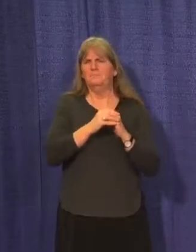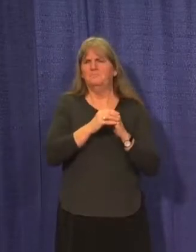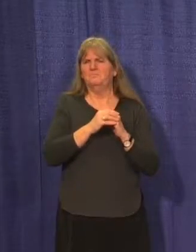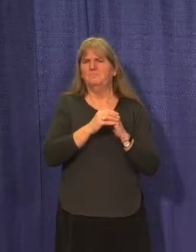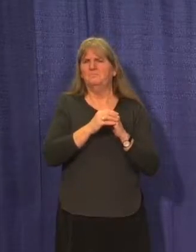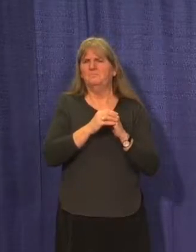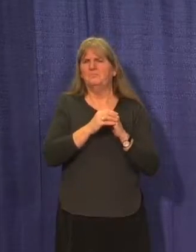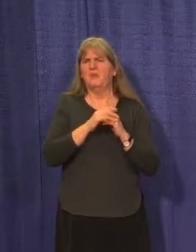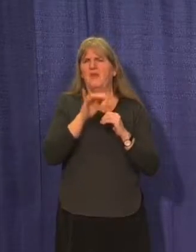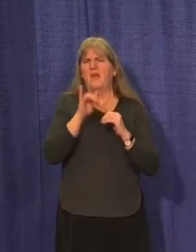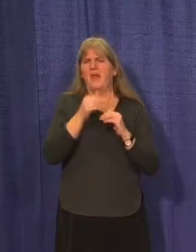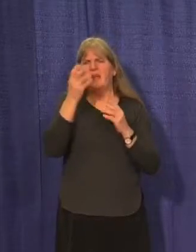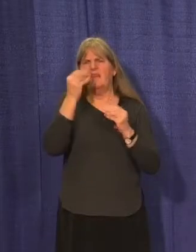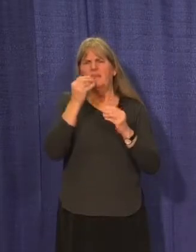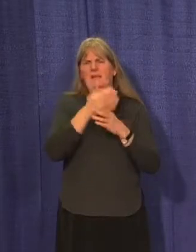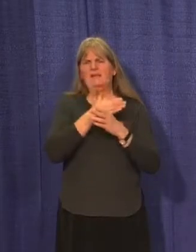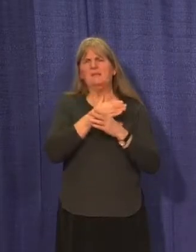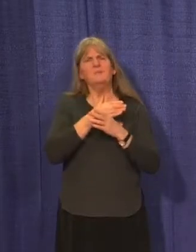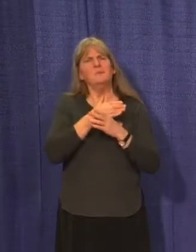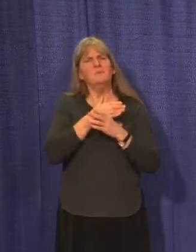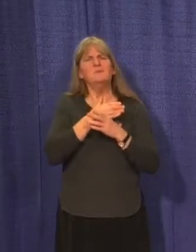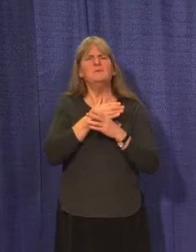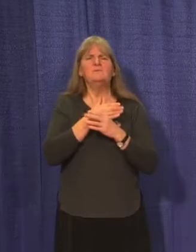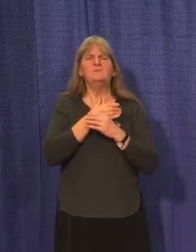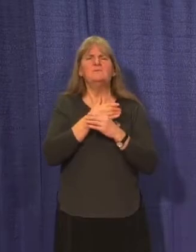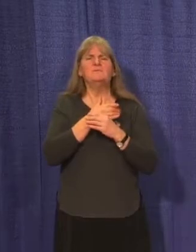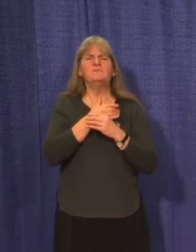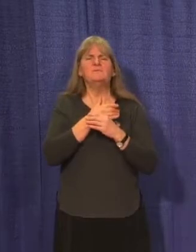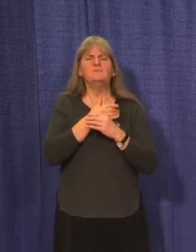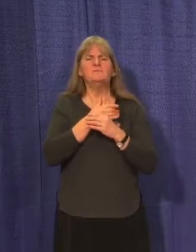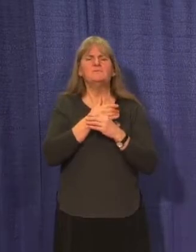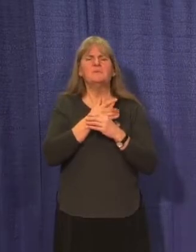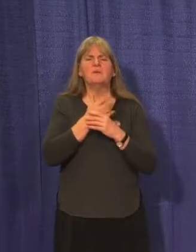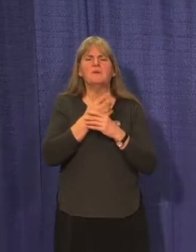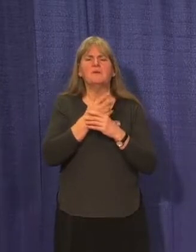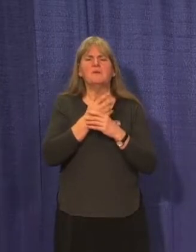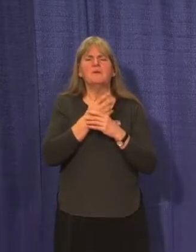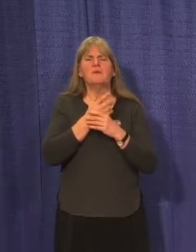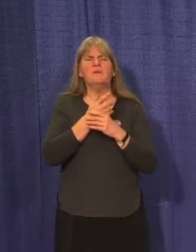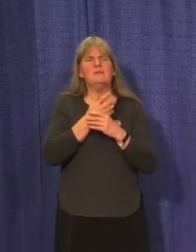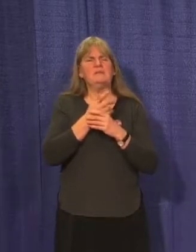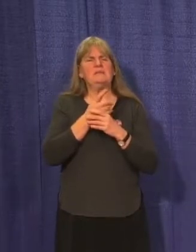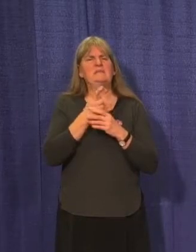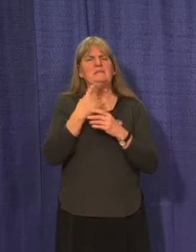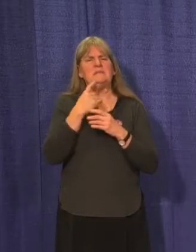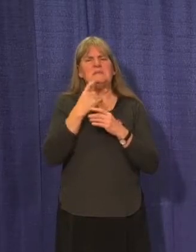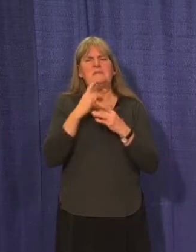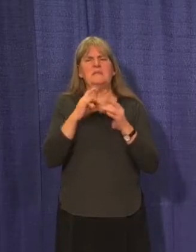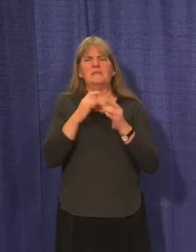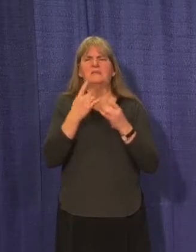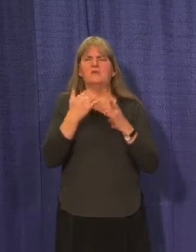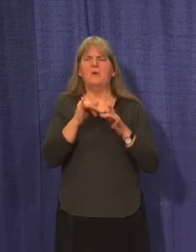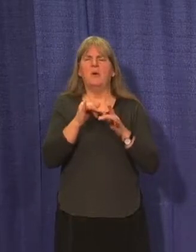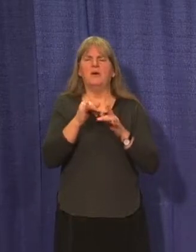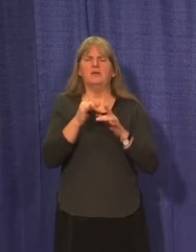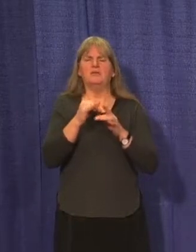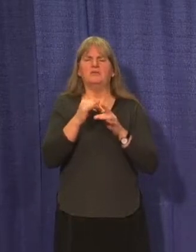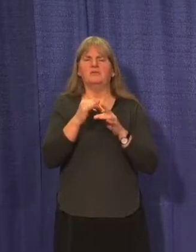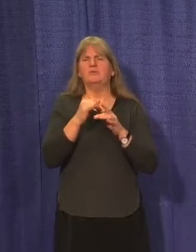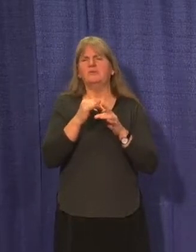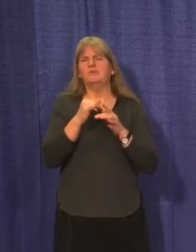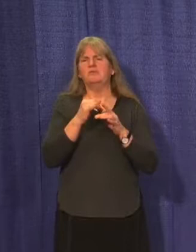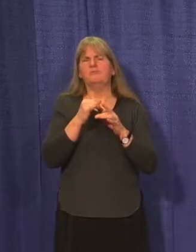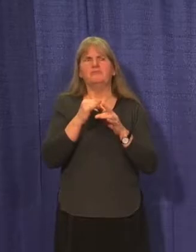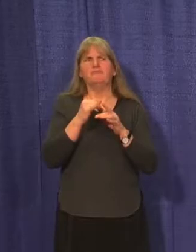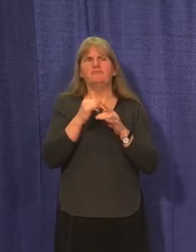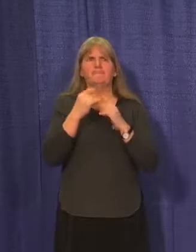feel comfortable sharing that, again, in that context of protecting the potential for self-identification and protecting